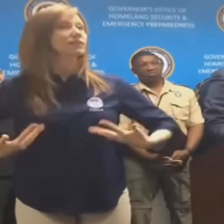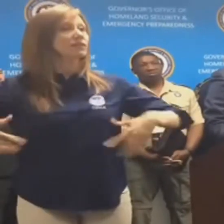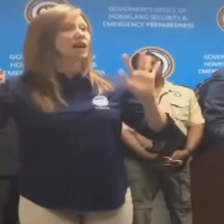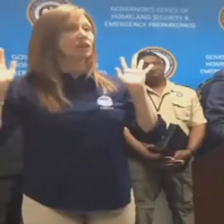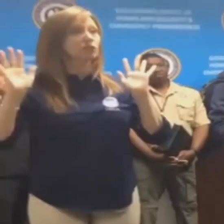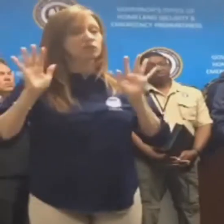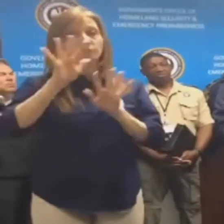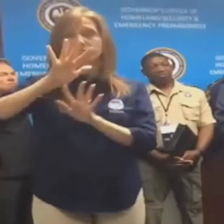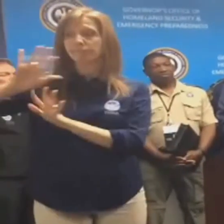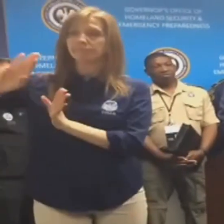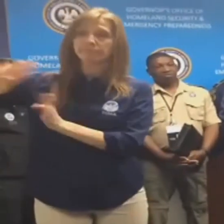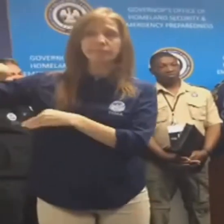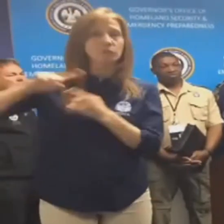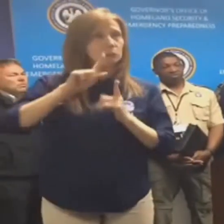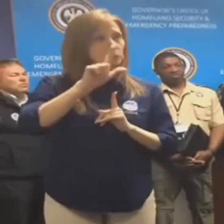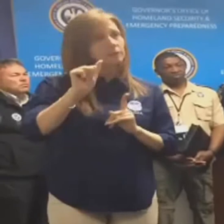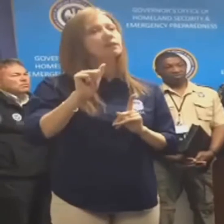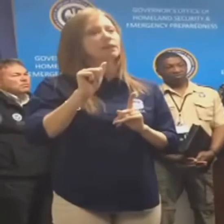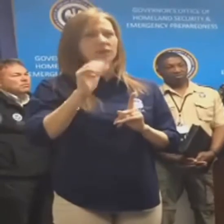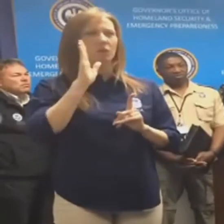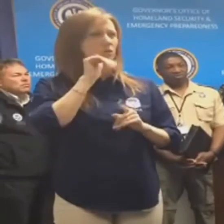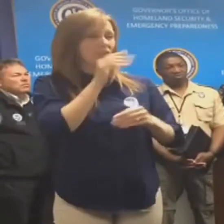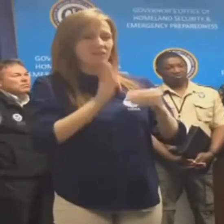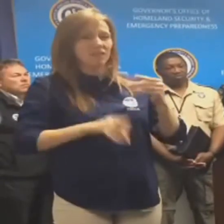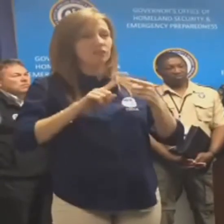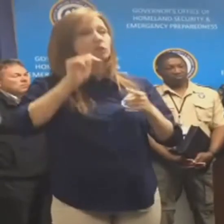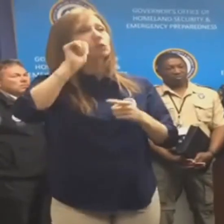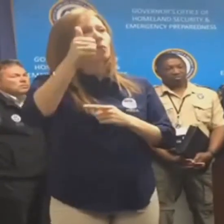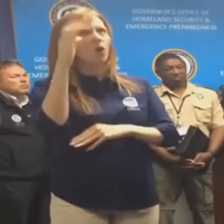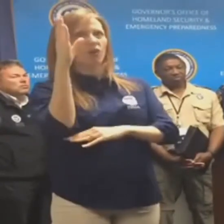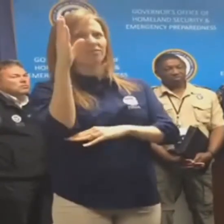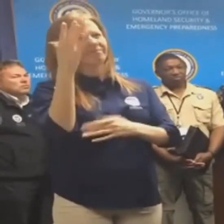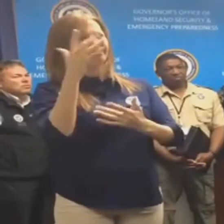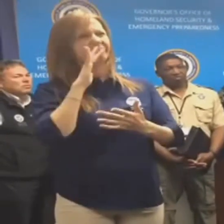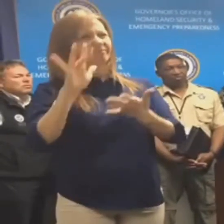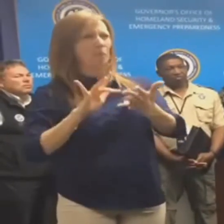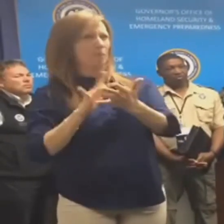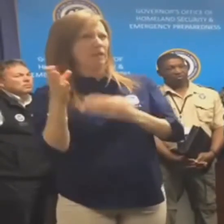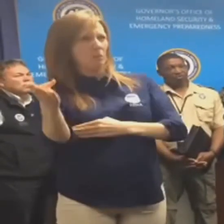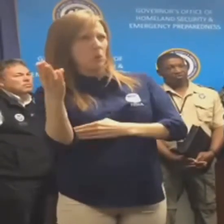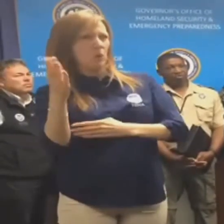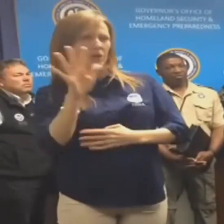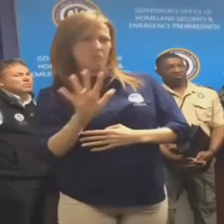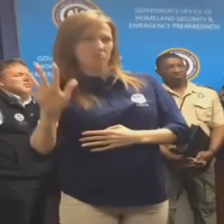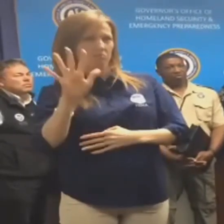We don't expect the weather system to leave the state of Louisiana until sometime tomorrow mid-morning.